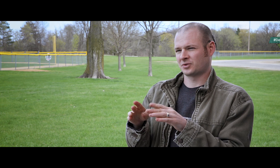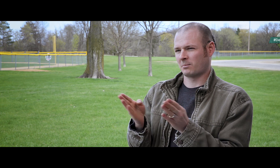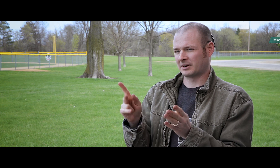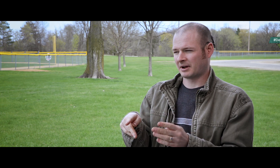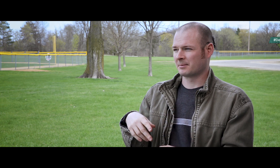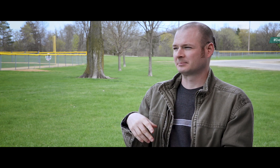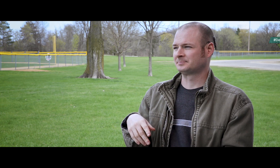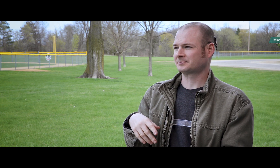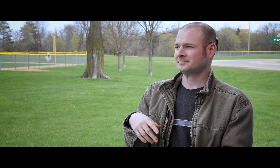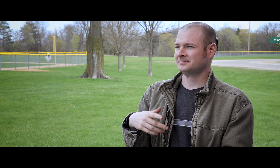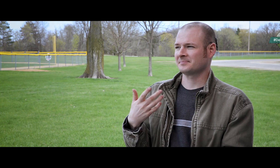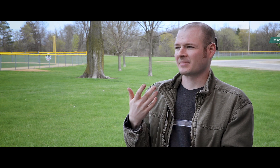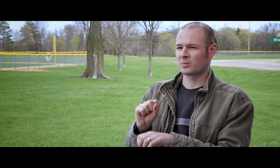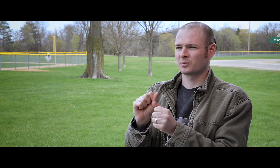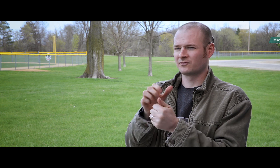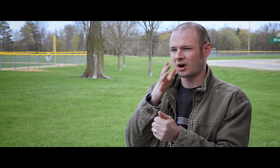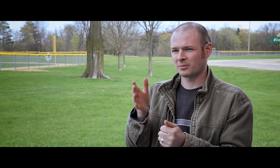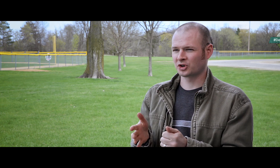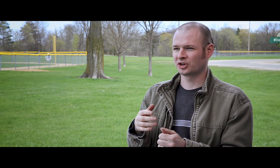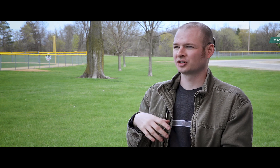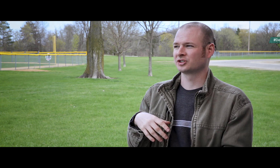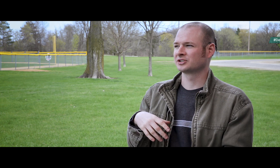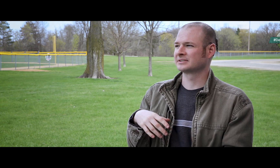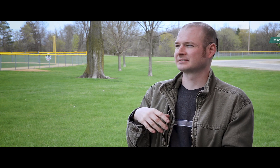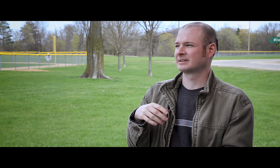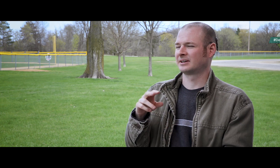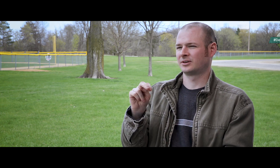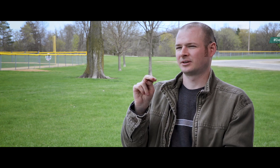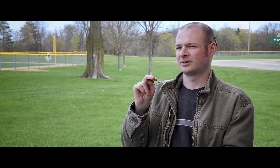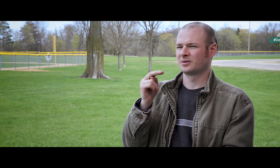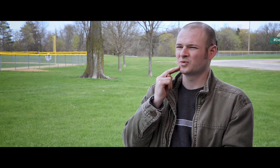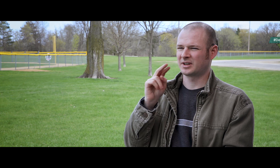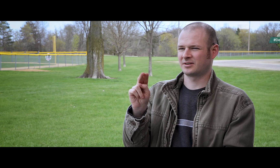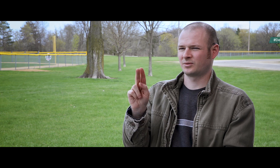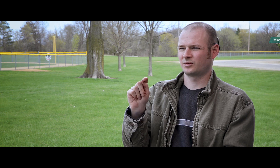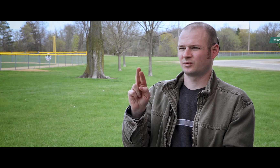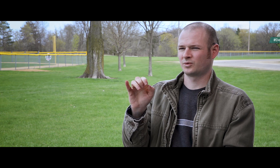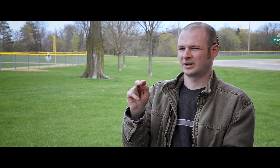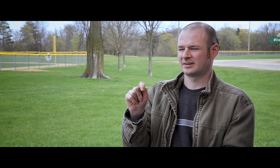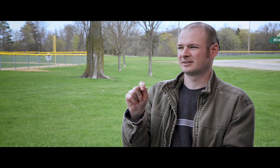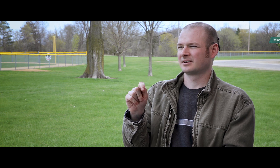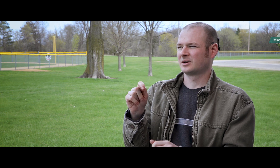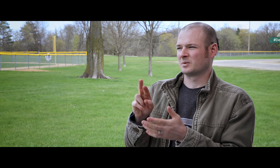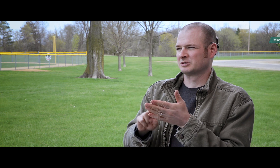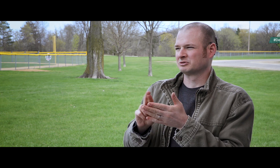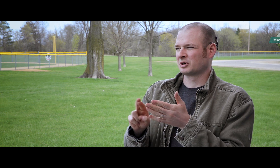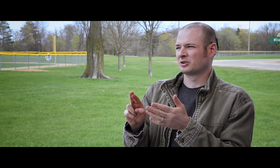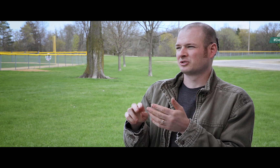wonderful experience. Then, the position I am currently in in soil sciences opened up. I work with farmers doing nutrient research.